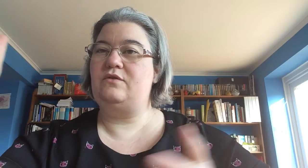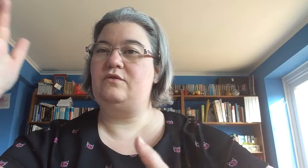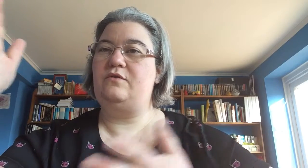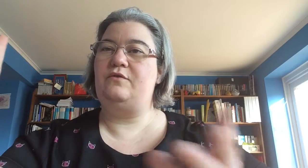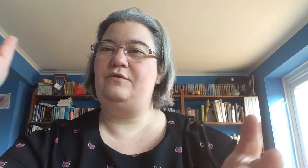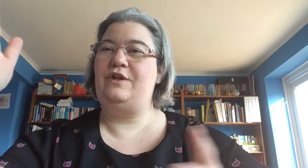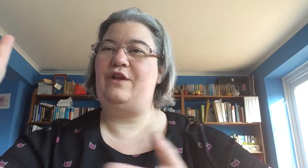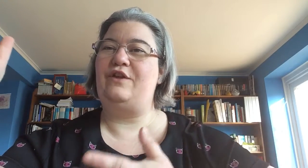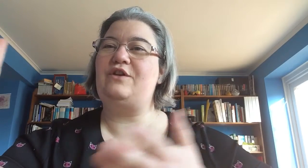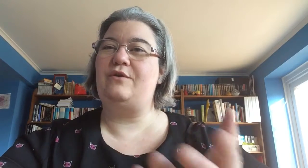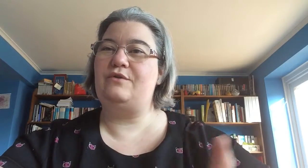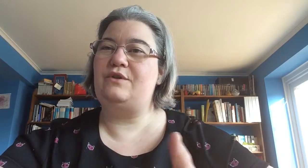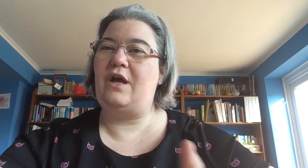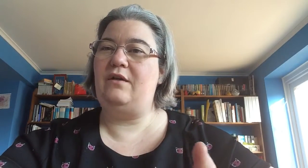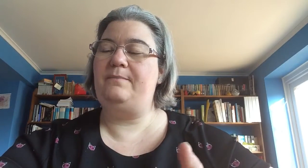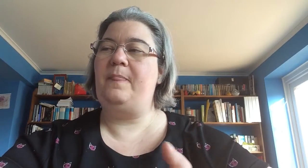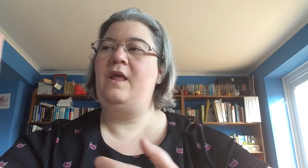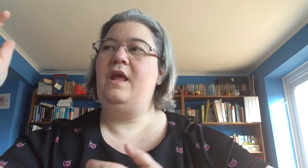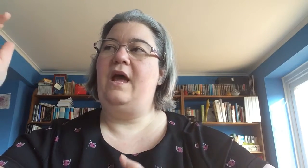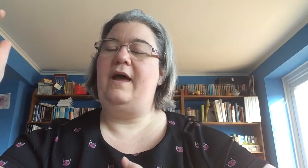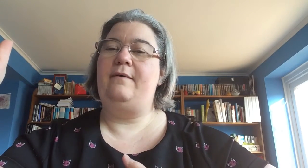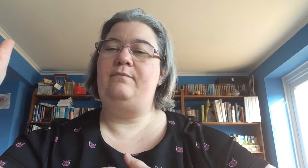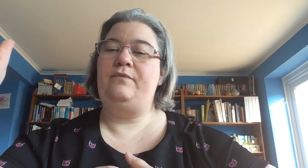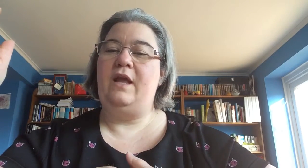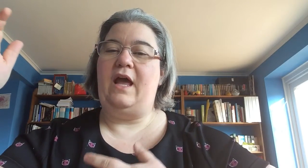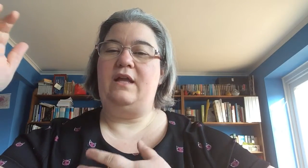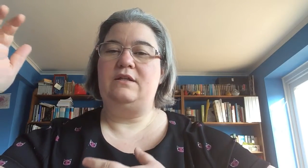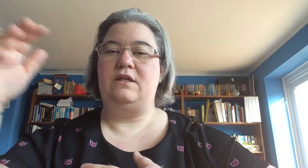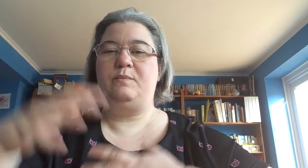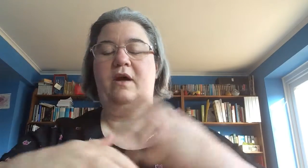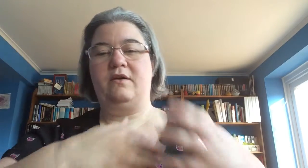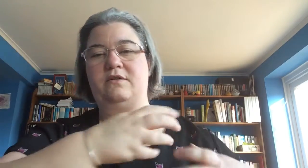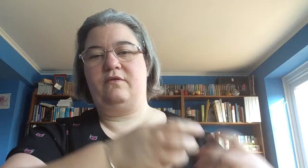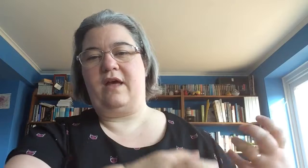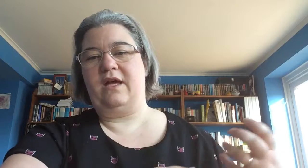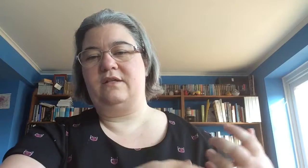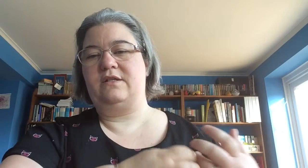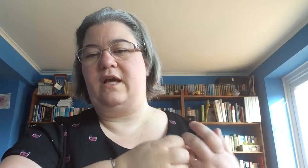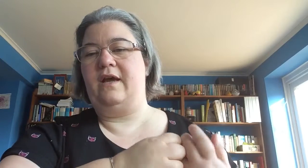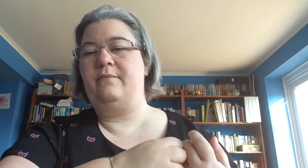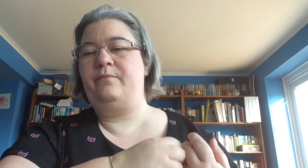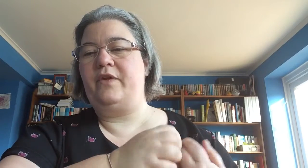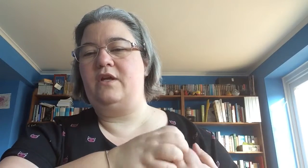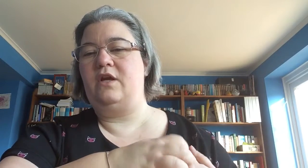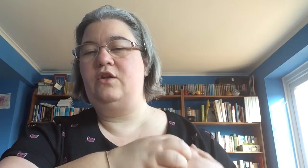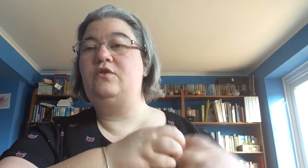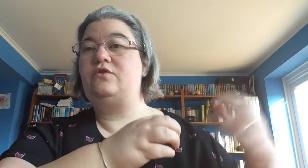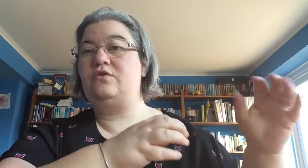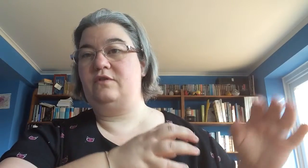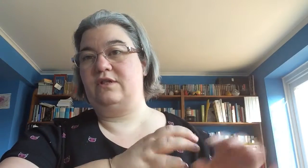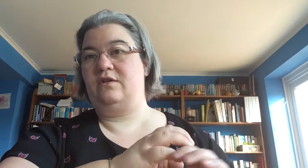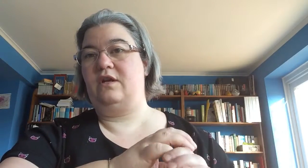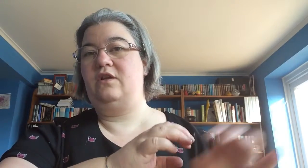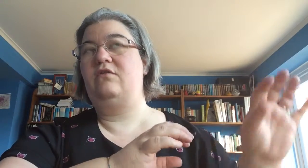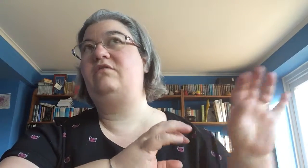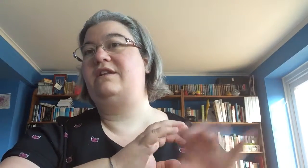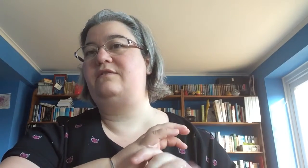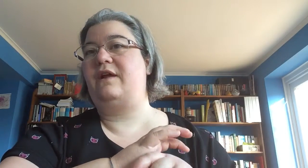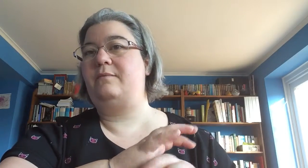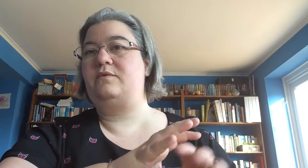their childhood home. And as part of that, a new thread develops,